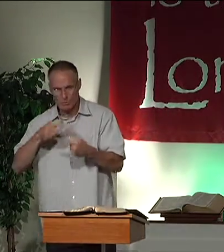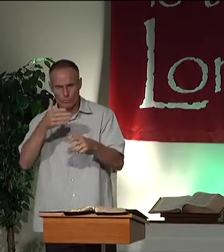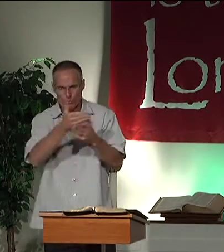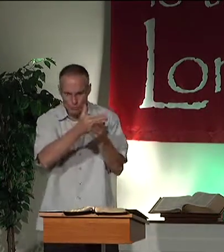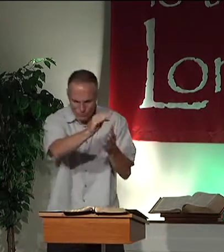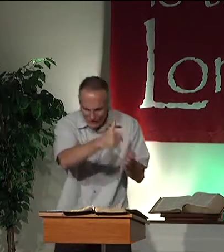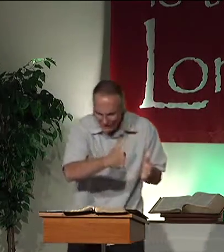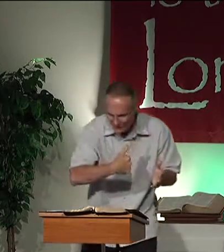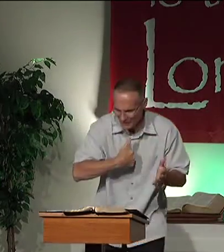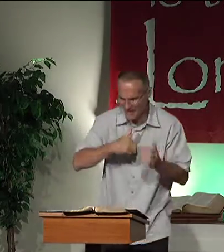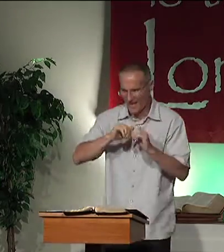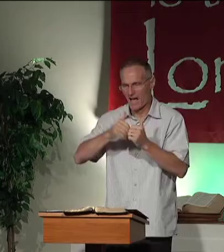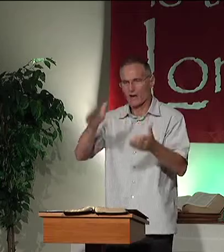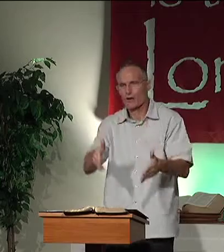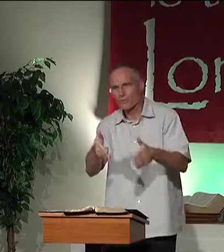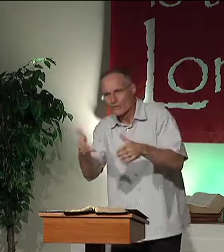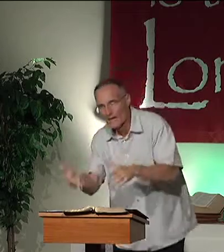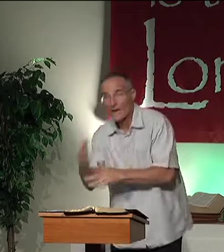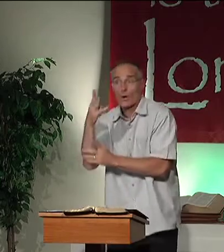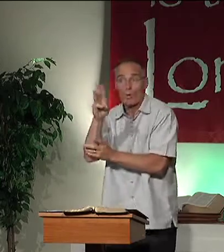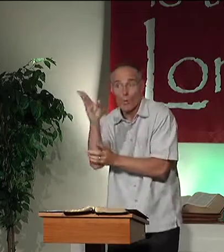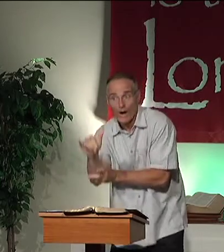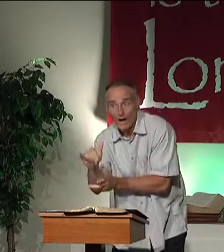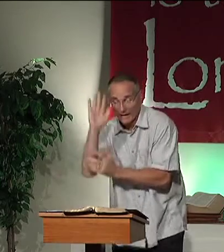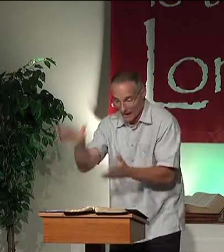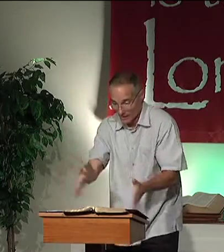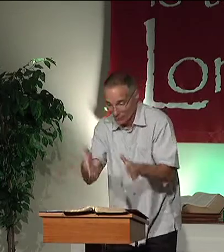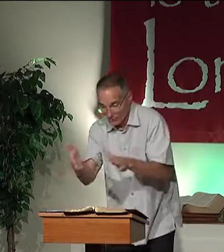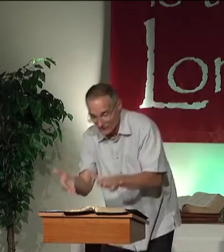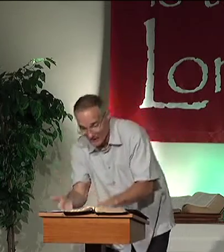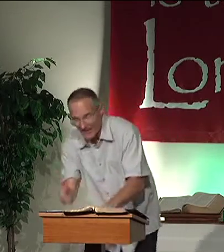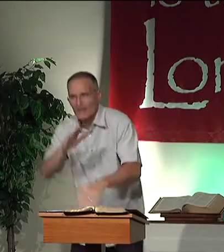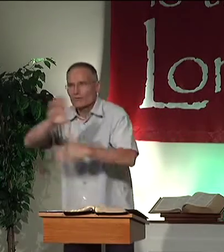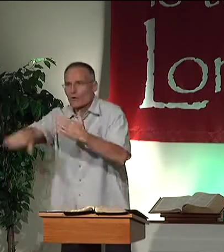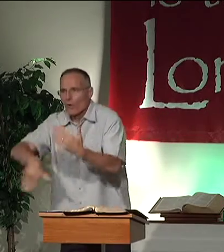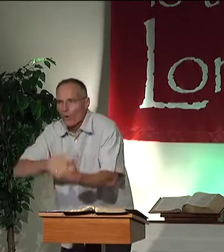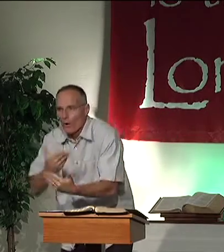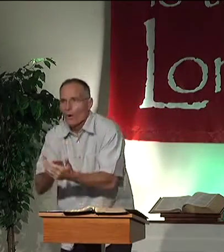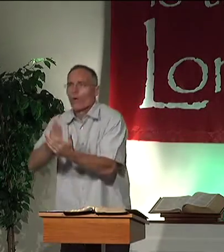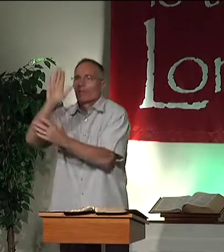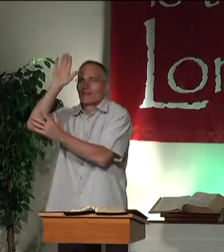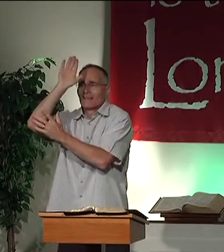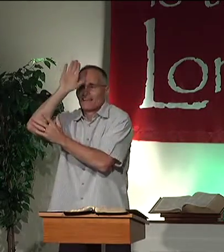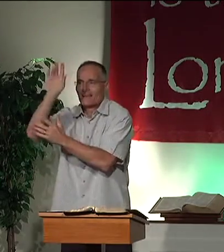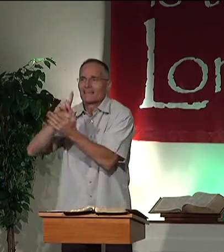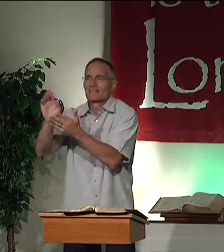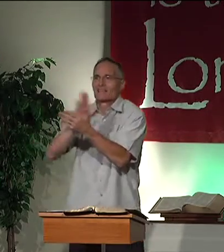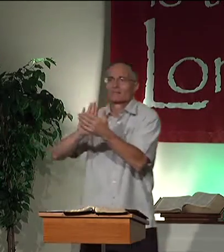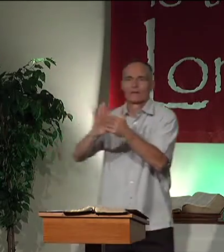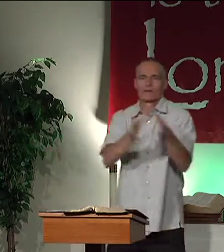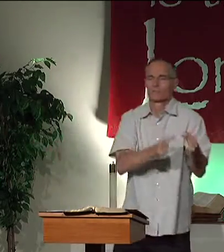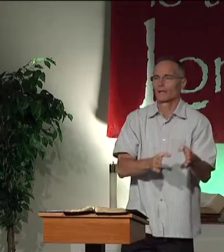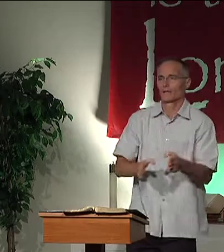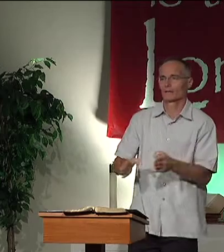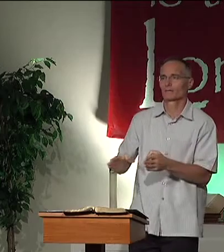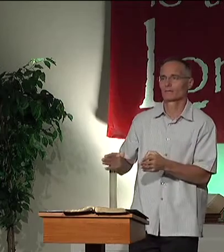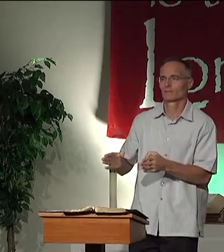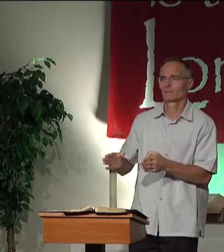Every detail as to who will arrest me, who will reject me, and how I am to die. This is all part